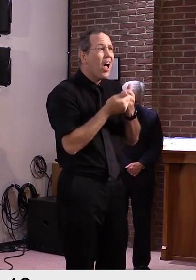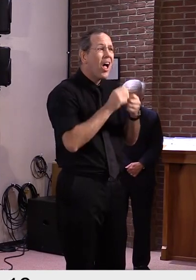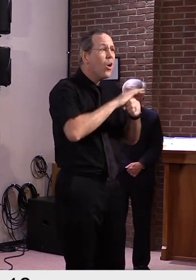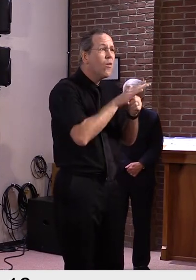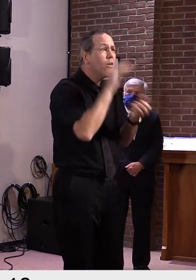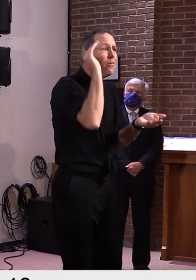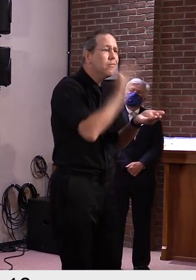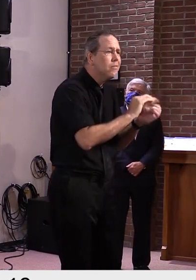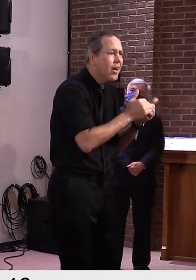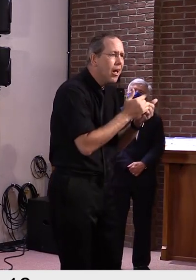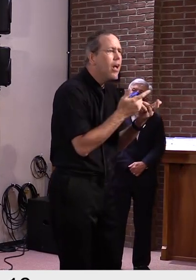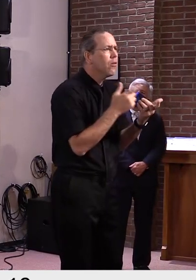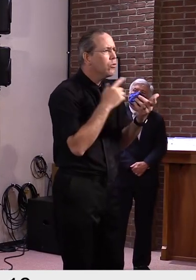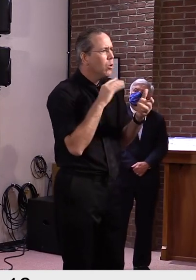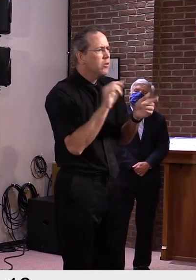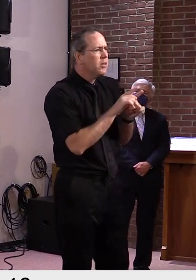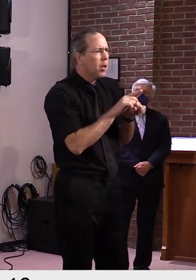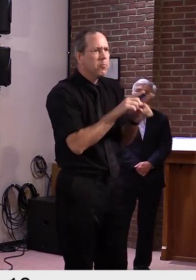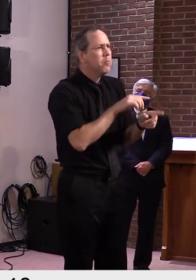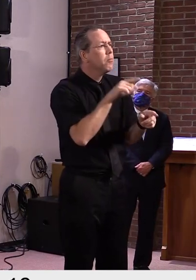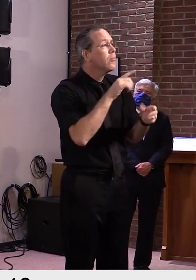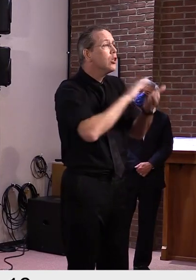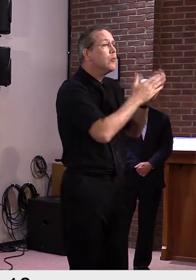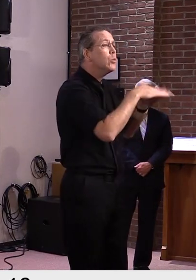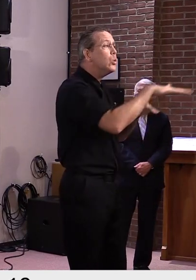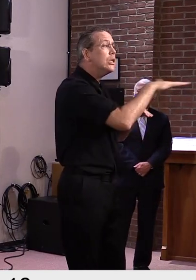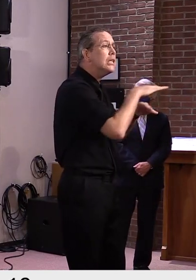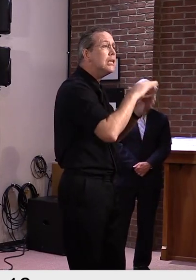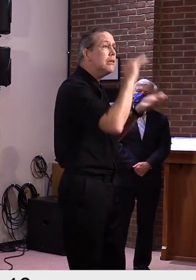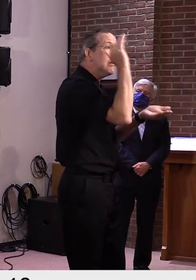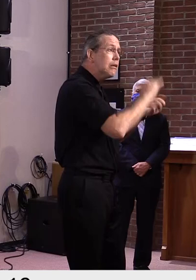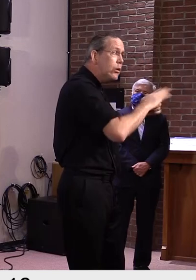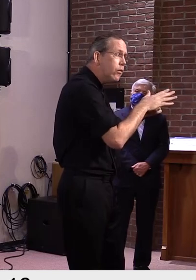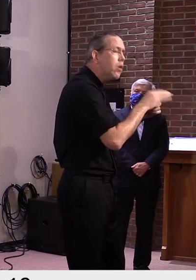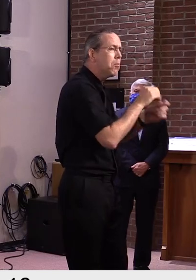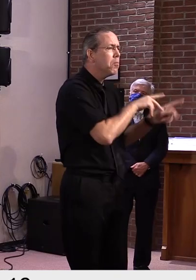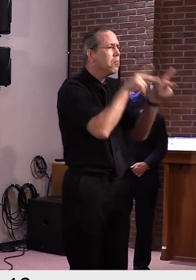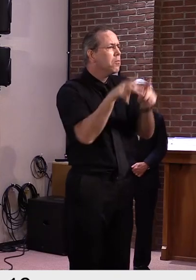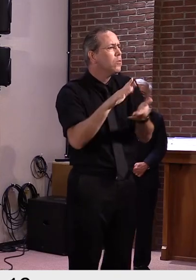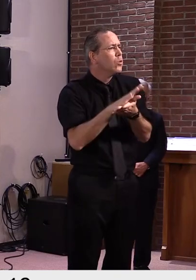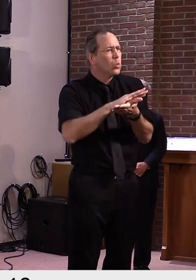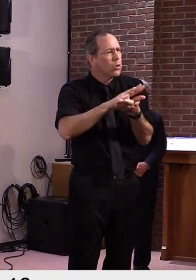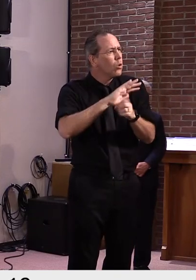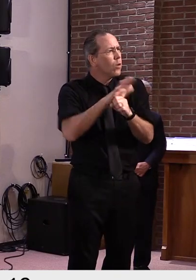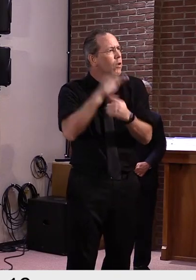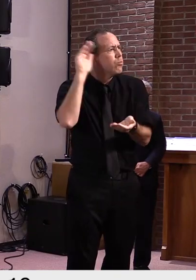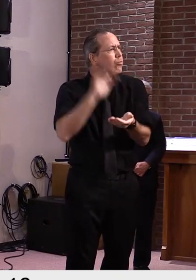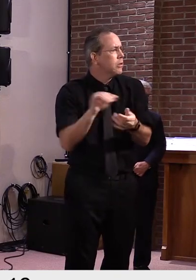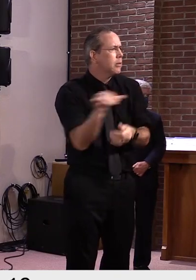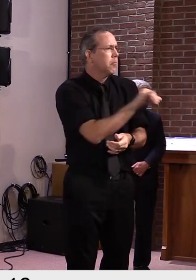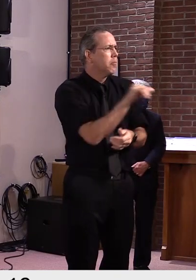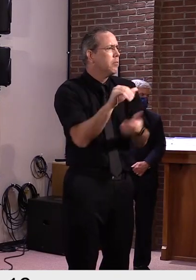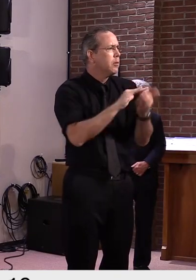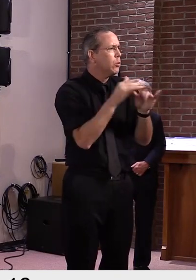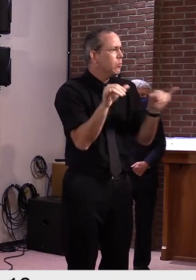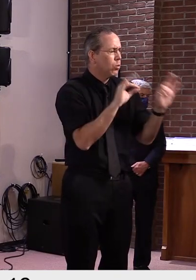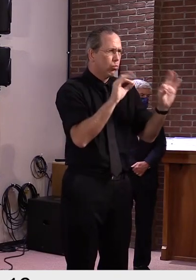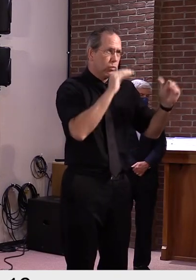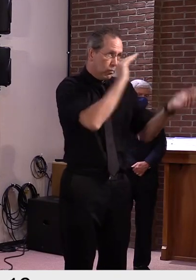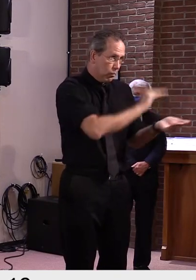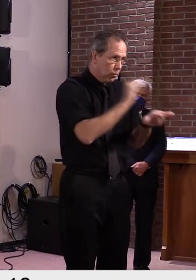come as no surprise that today I'm extending the state of emergency for another month. Again